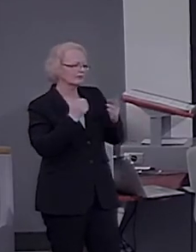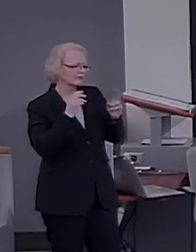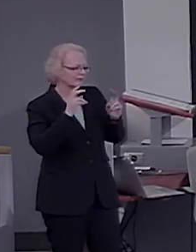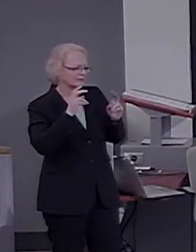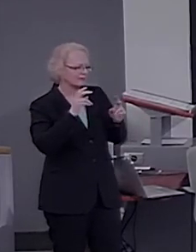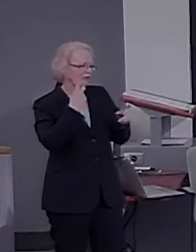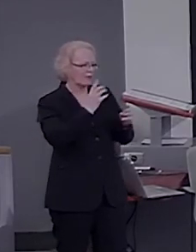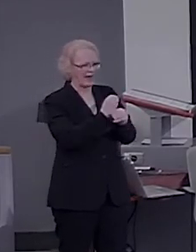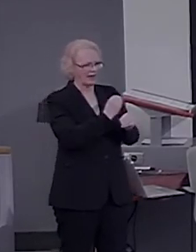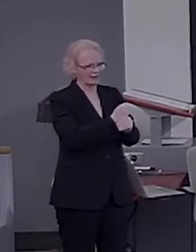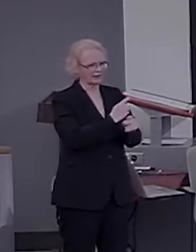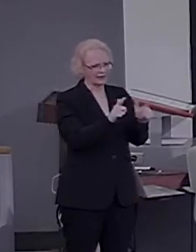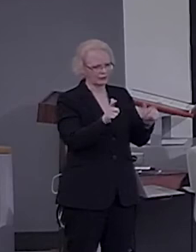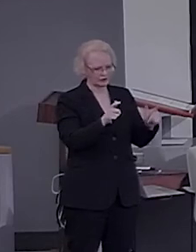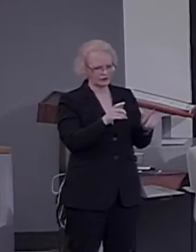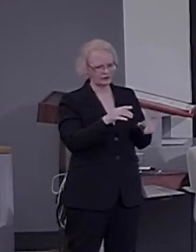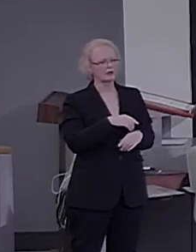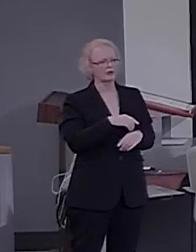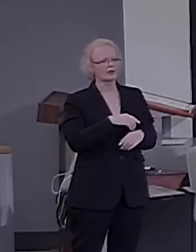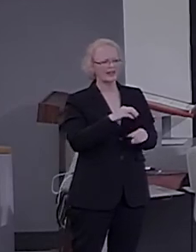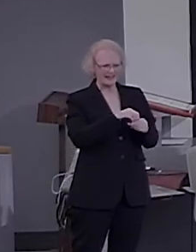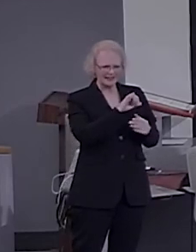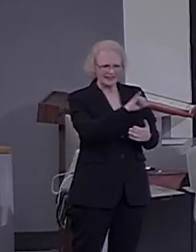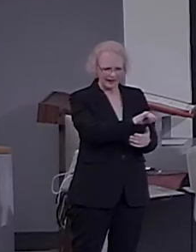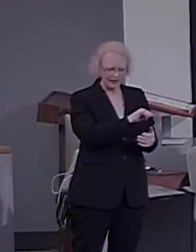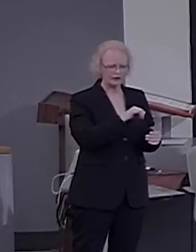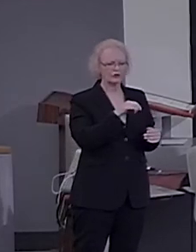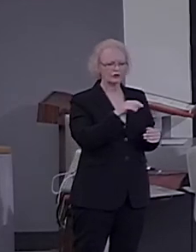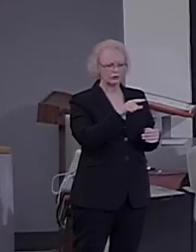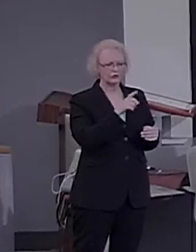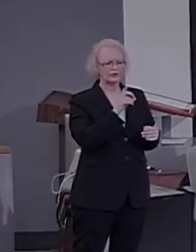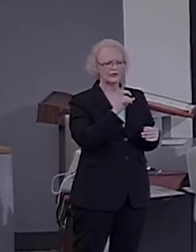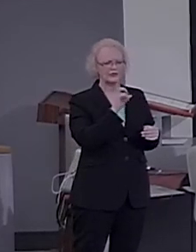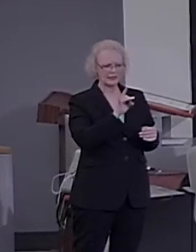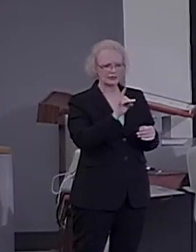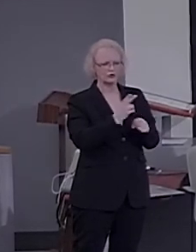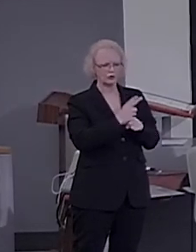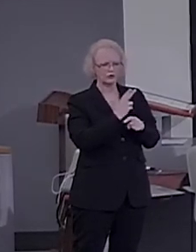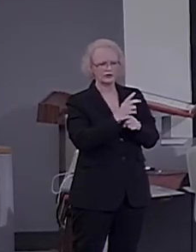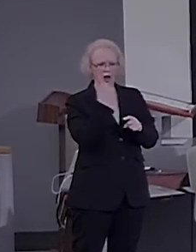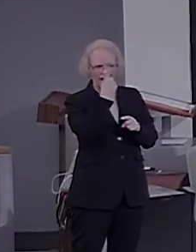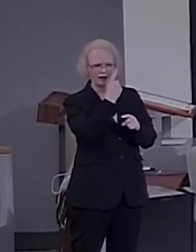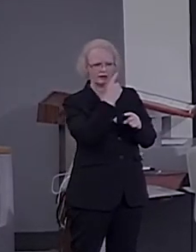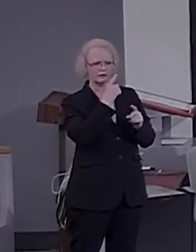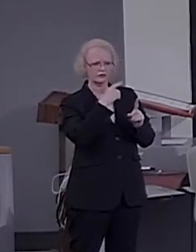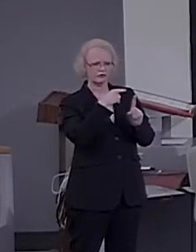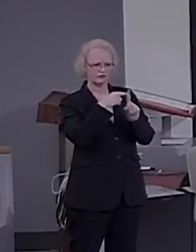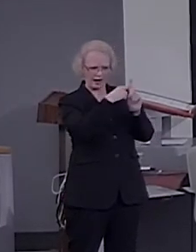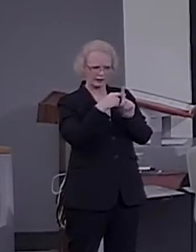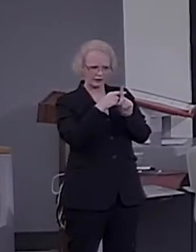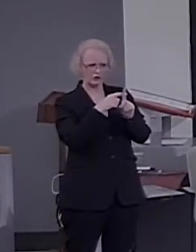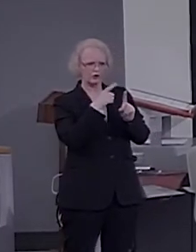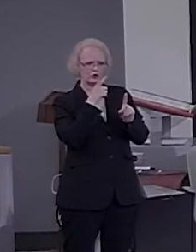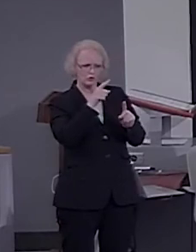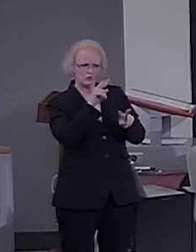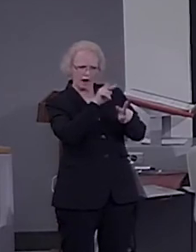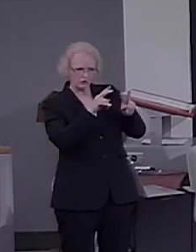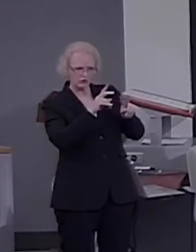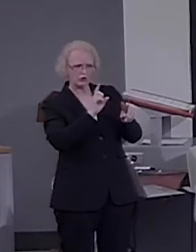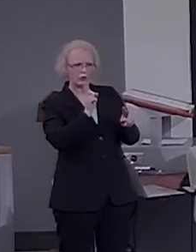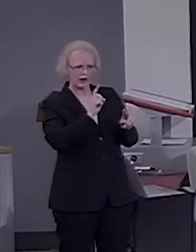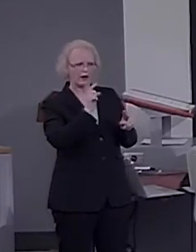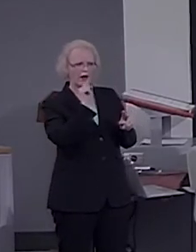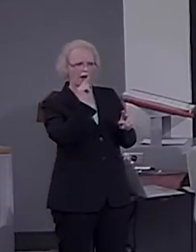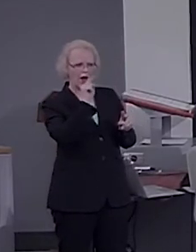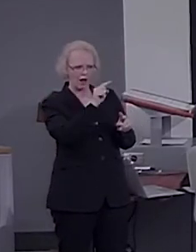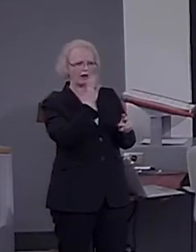that task, you were also doing it with eye tracking. You were monitoring and predicting where the eye would go